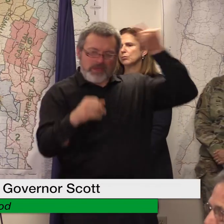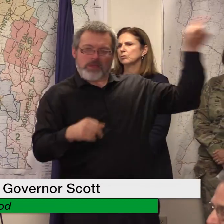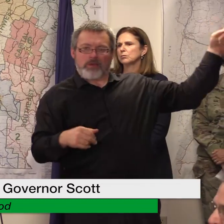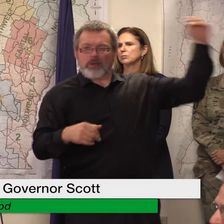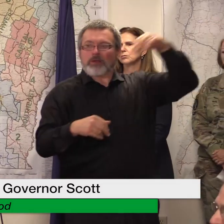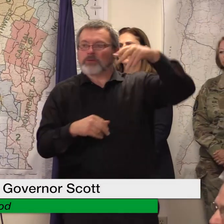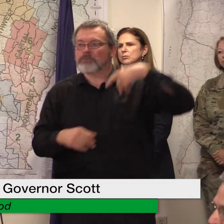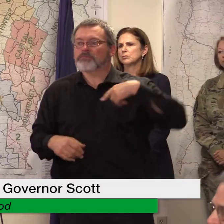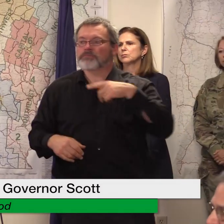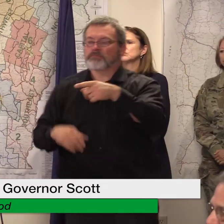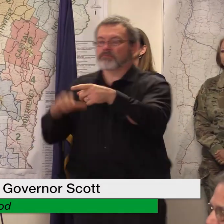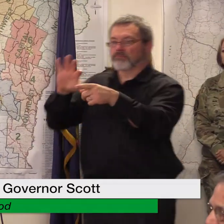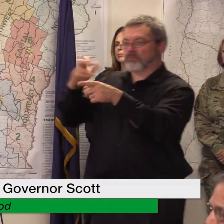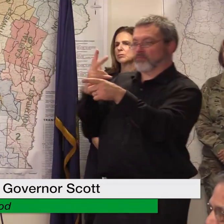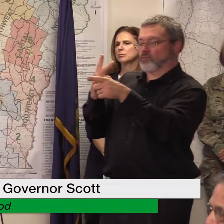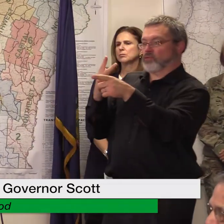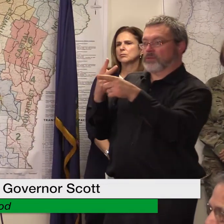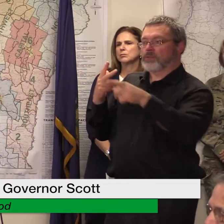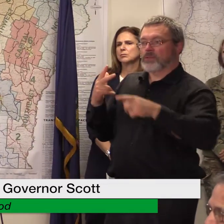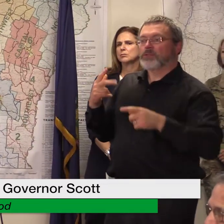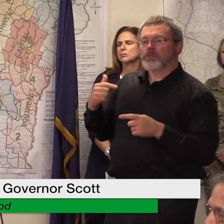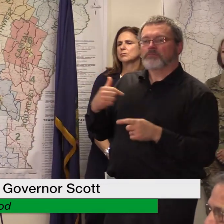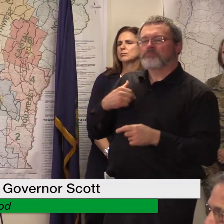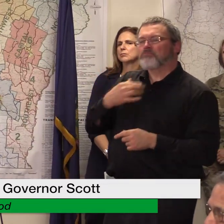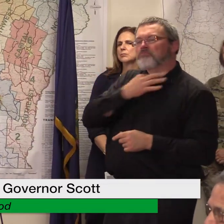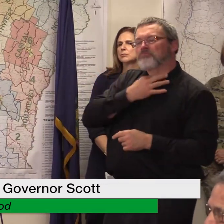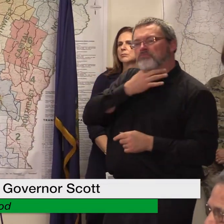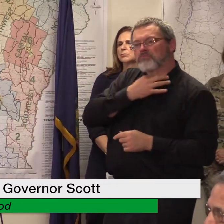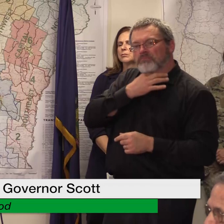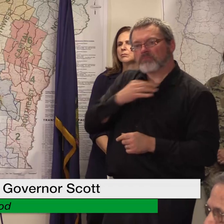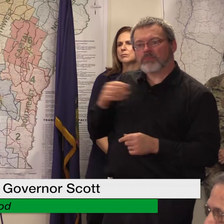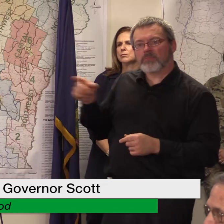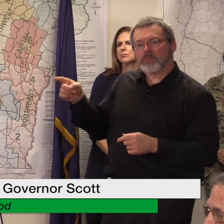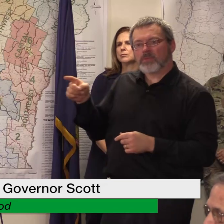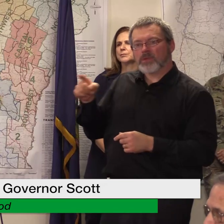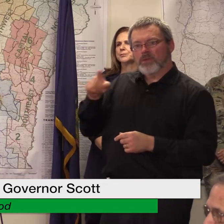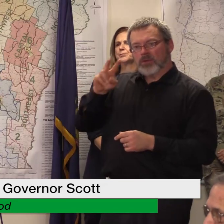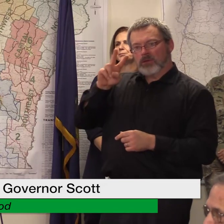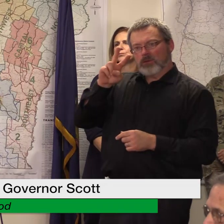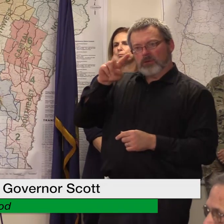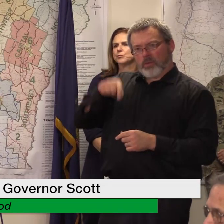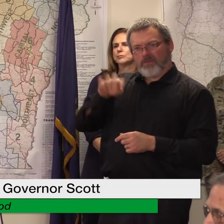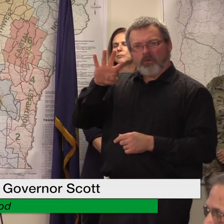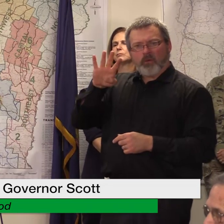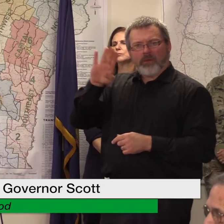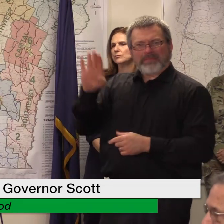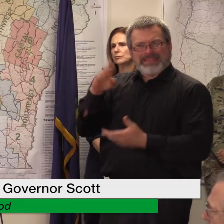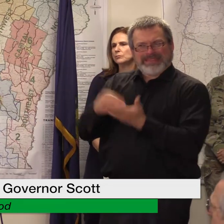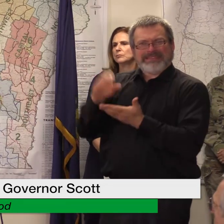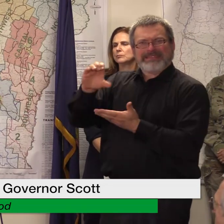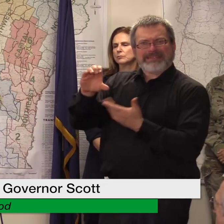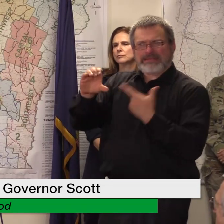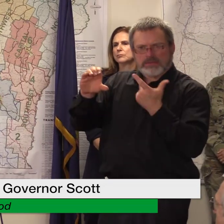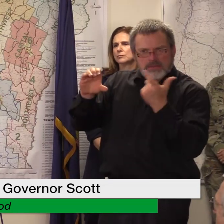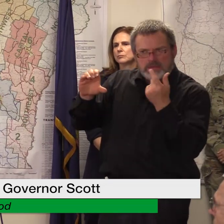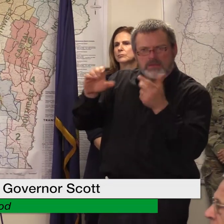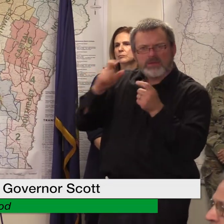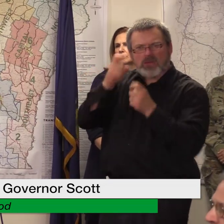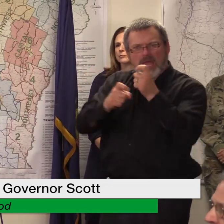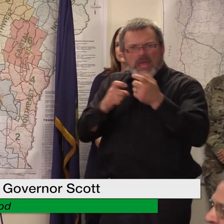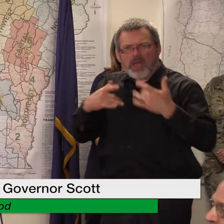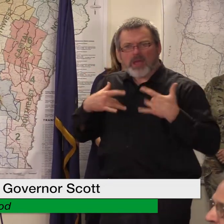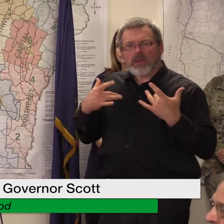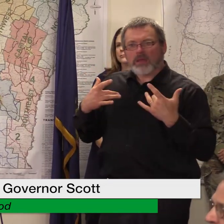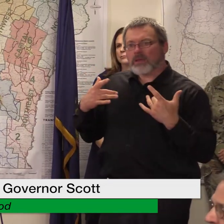that the state has some 2.4 billion dollars cash on hand money that's that's allocated it's allocated